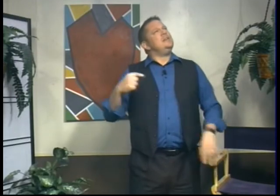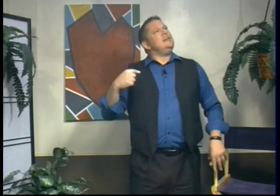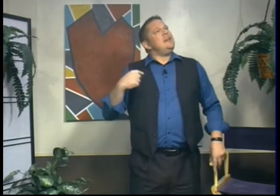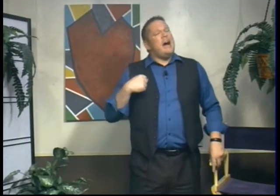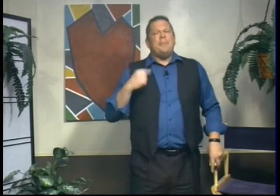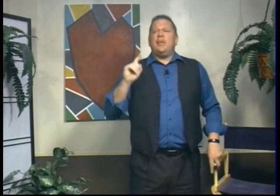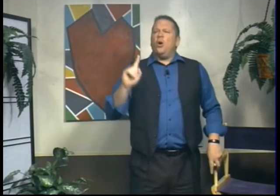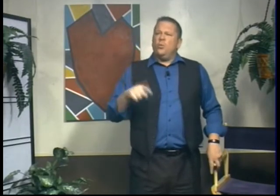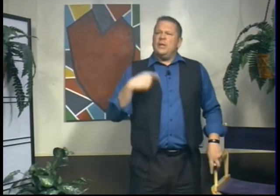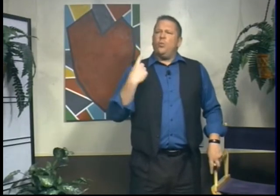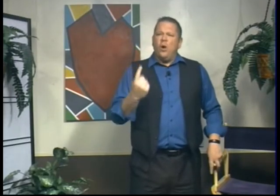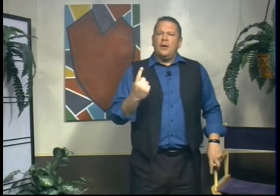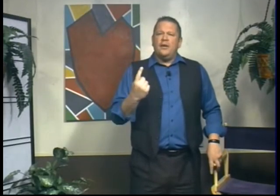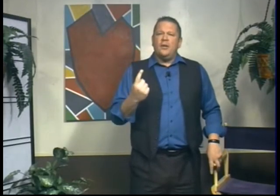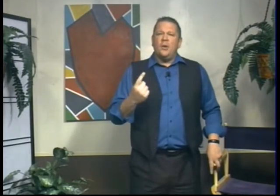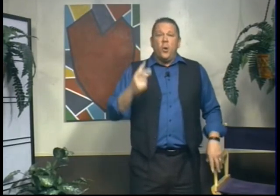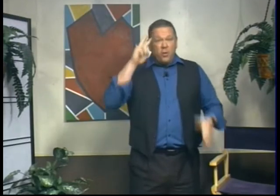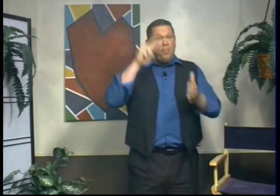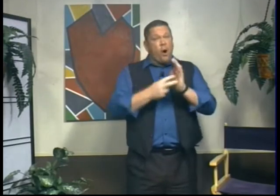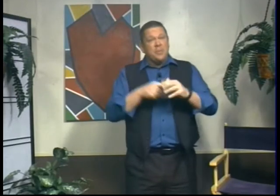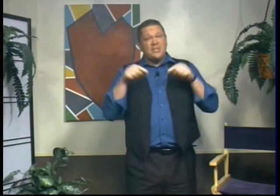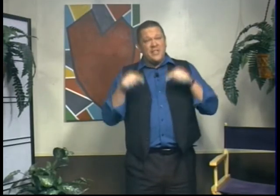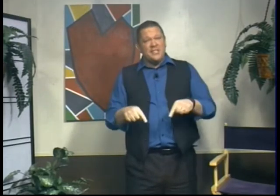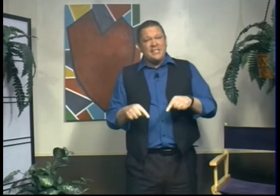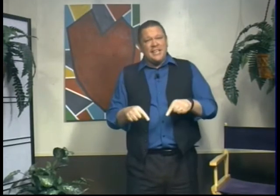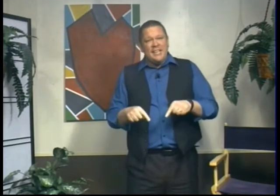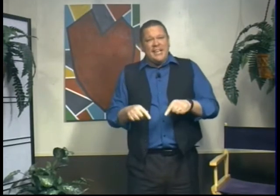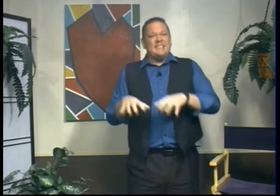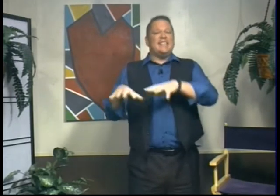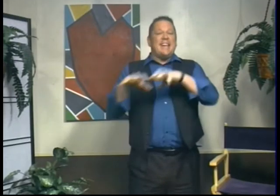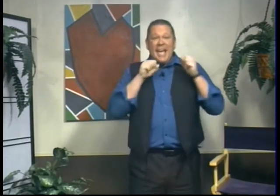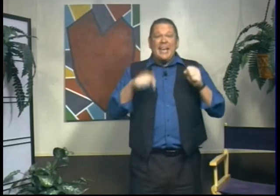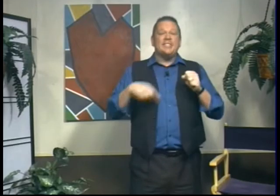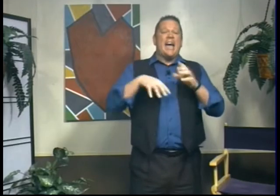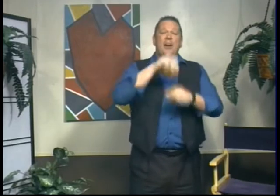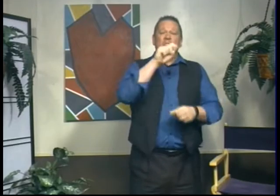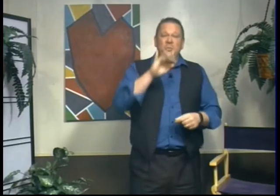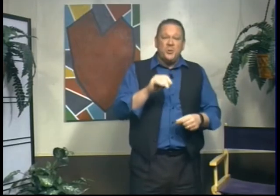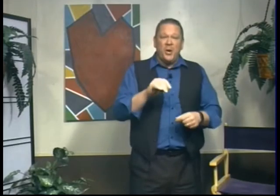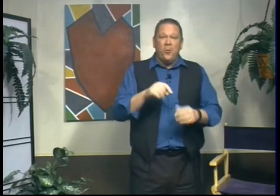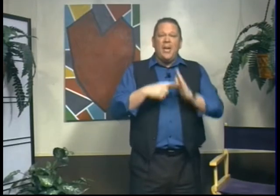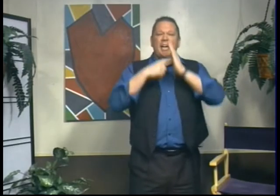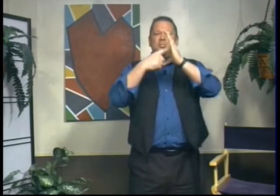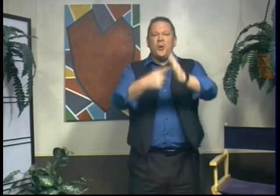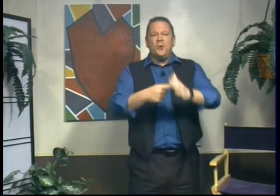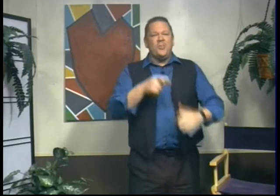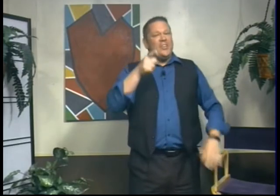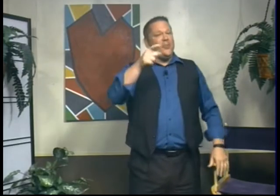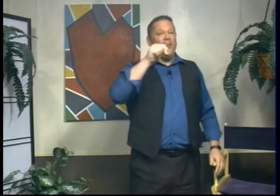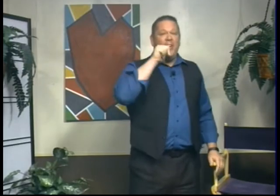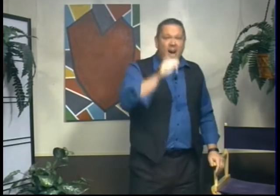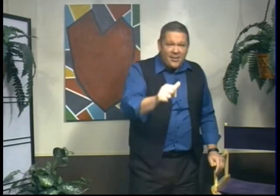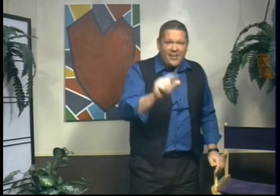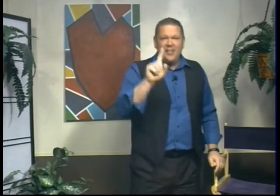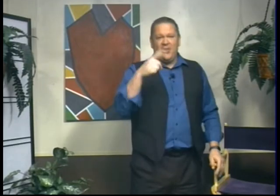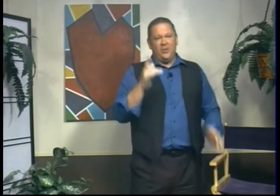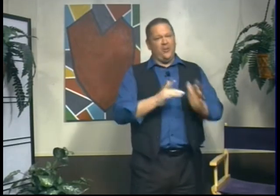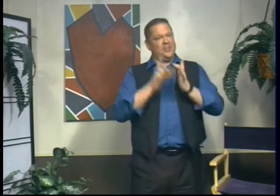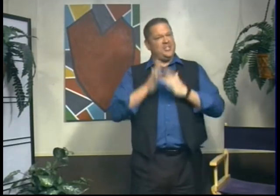I'm the only one. Well, the purpose of this is to take us out of studio and show you that you are not the only Christian.